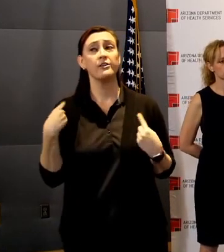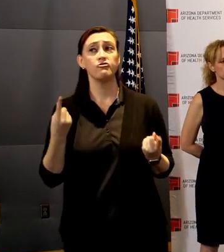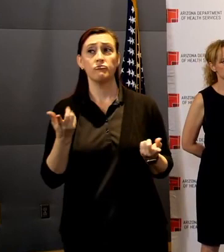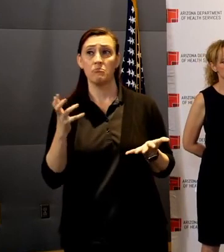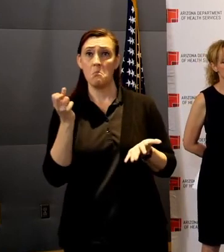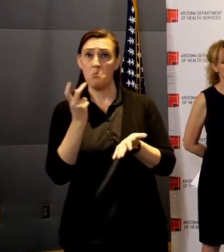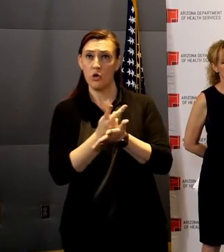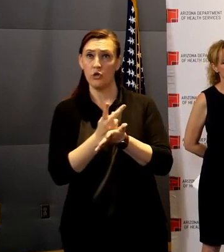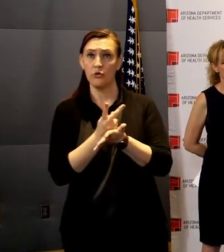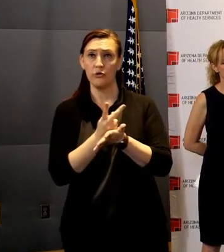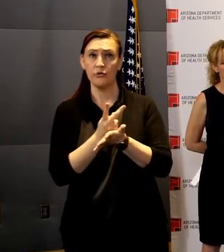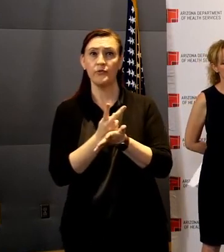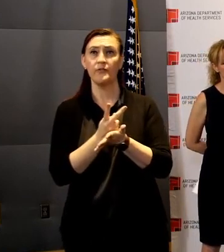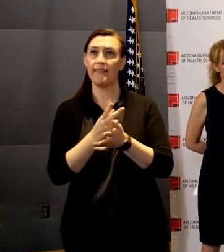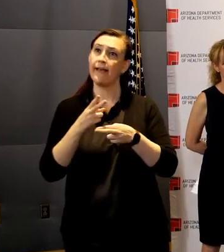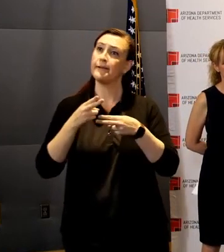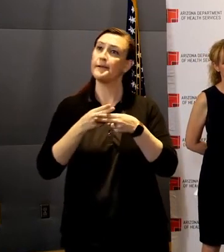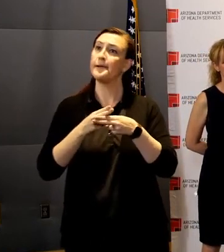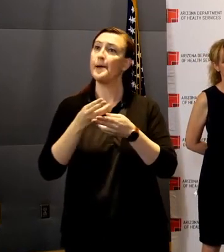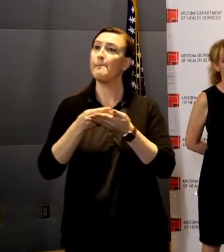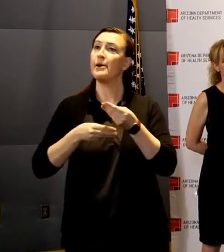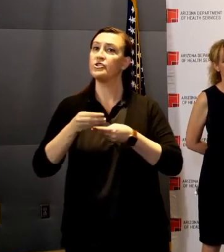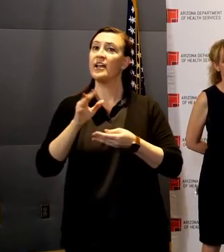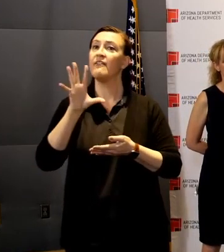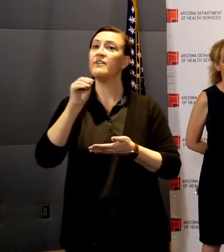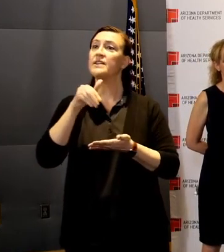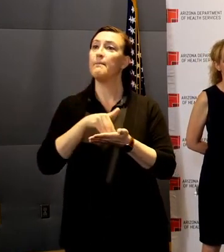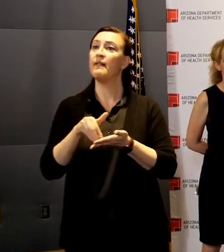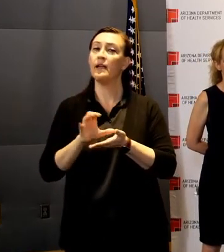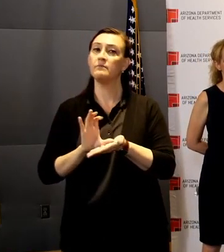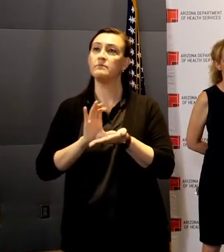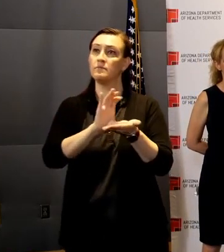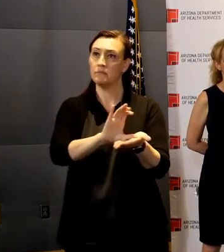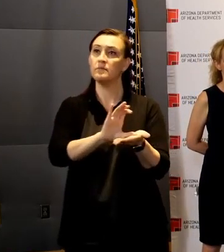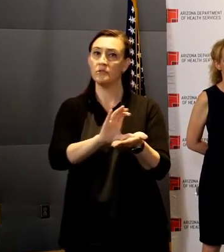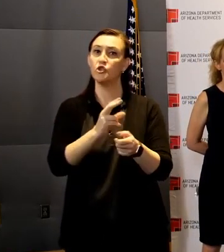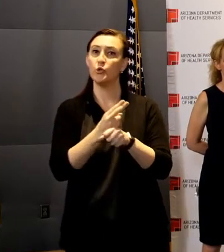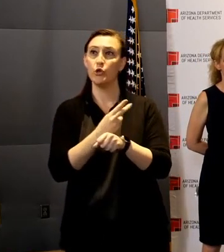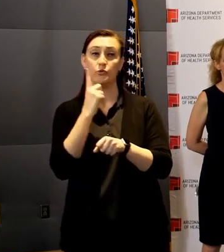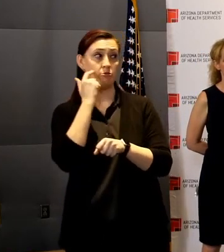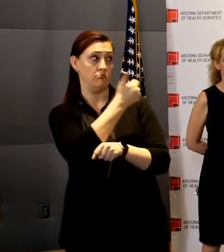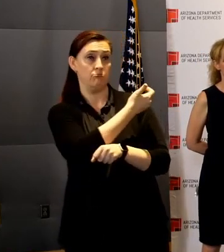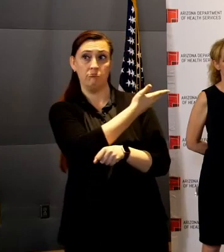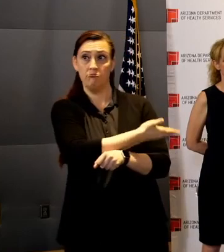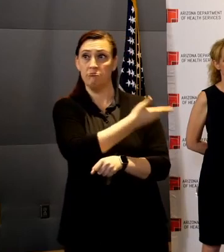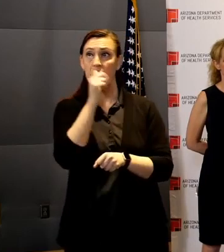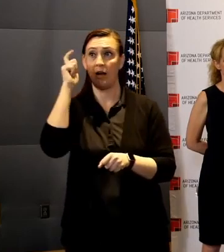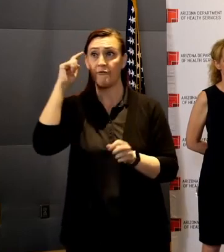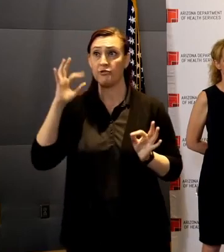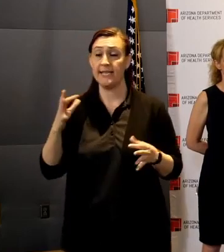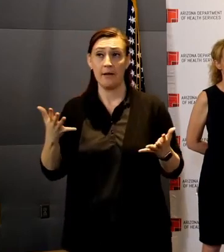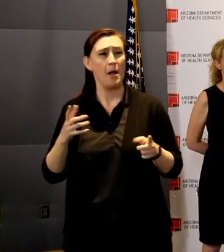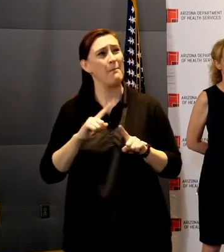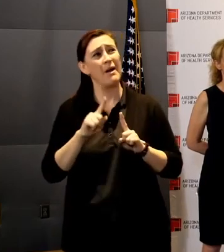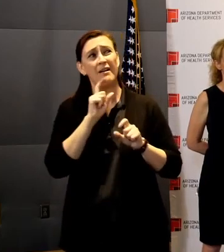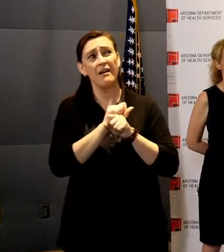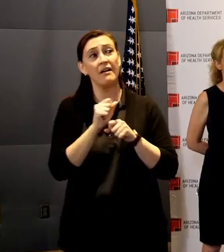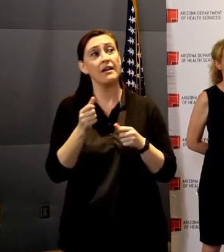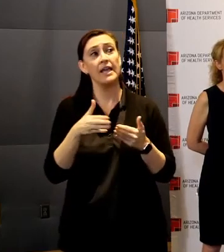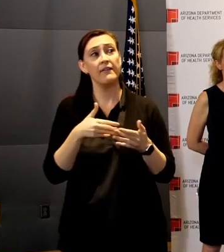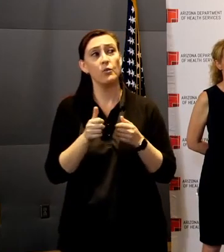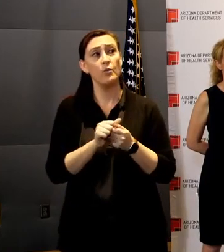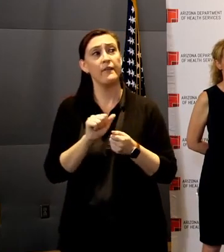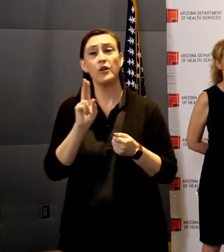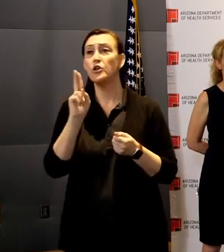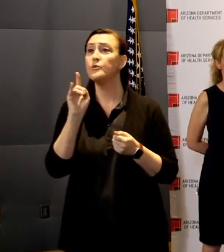the contingency for the $50 million to use at your discretion. But the fact is, even with what